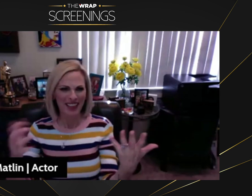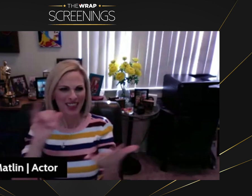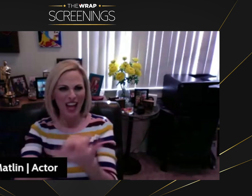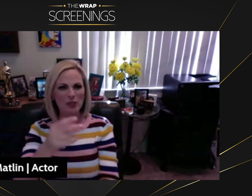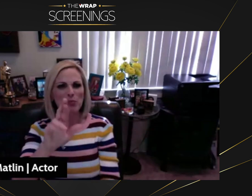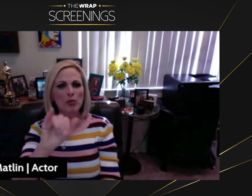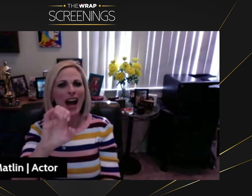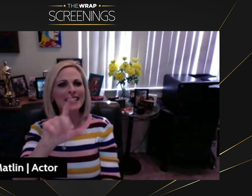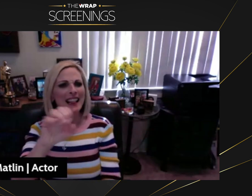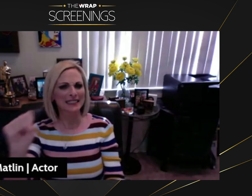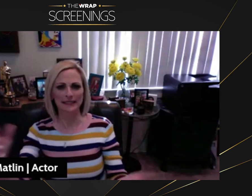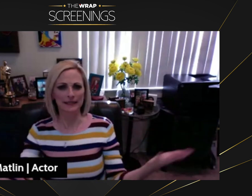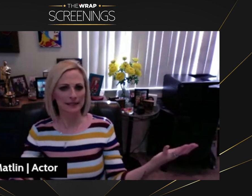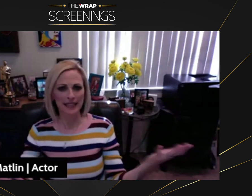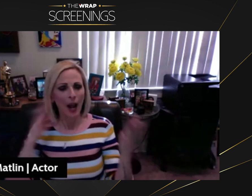at the same time.